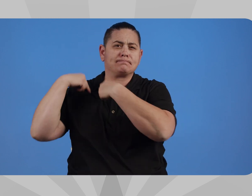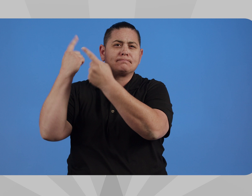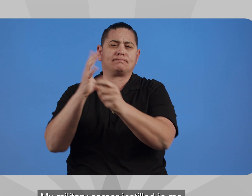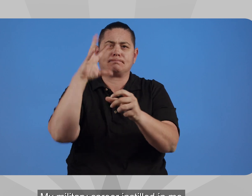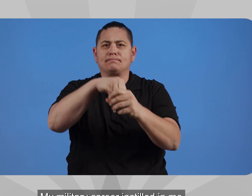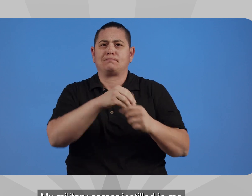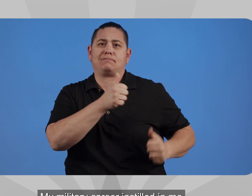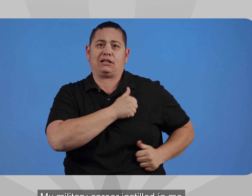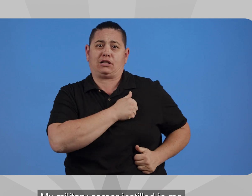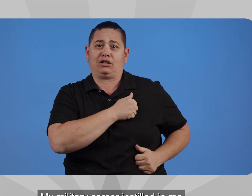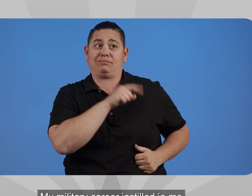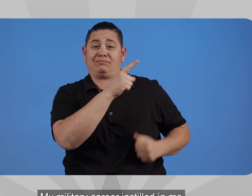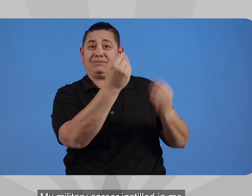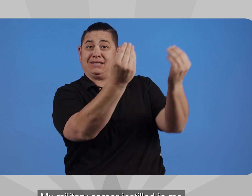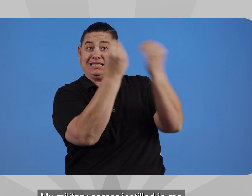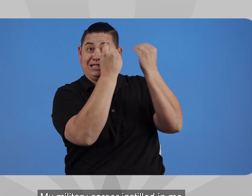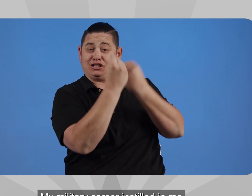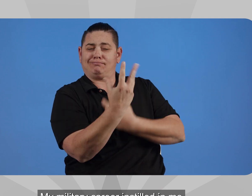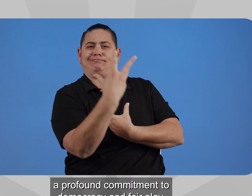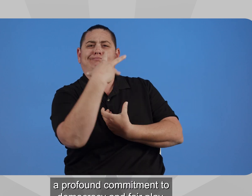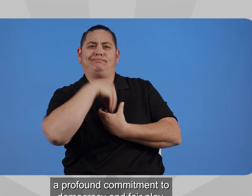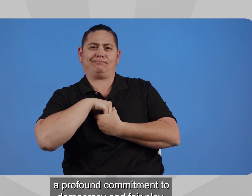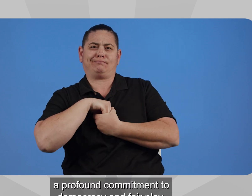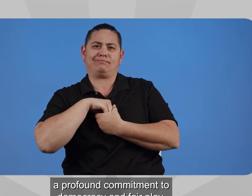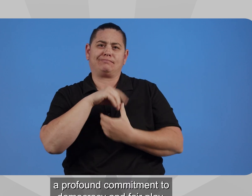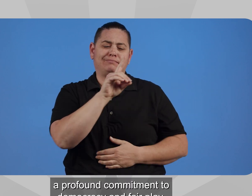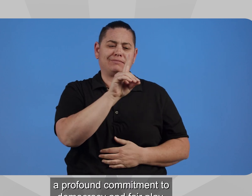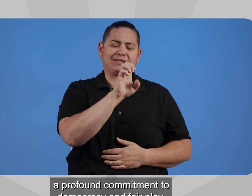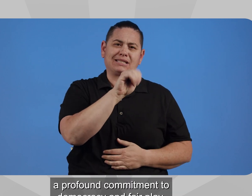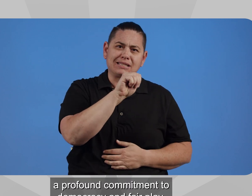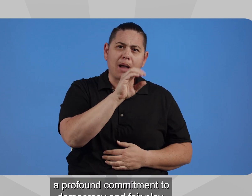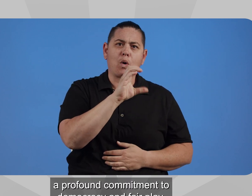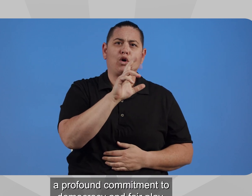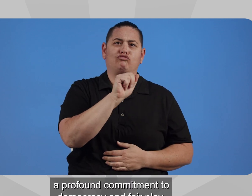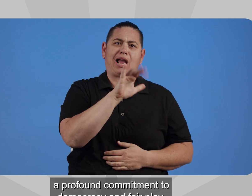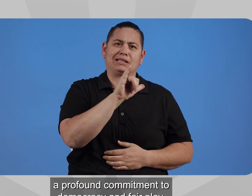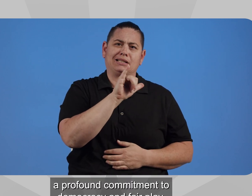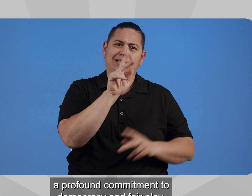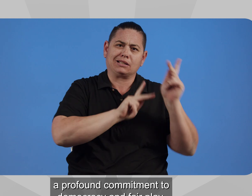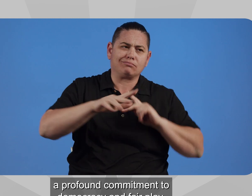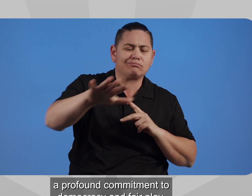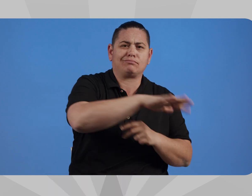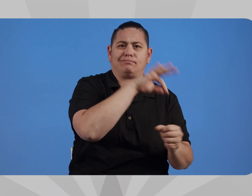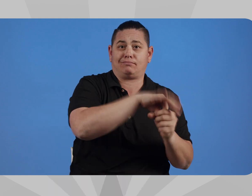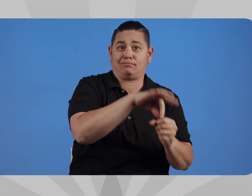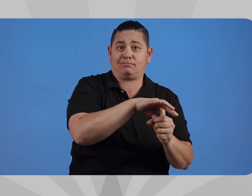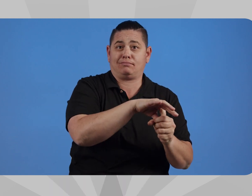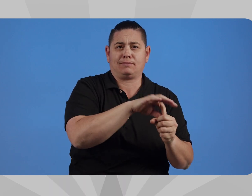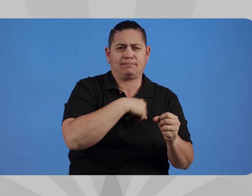My military career instilled in me a profound commitment to democracy and fair play.